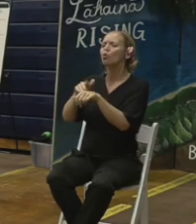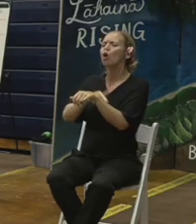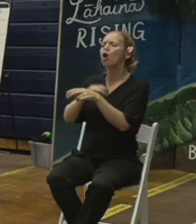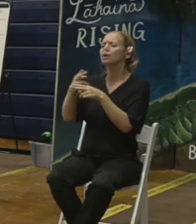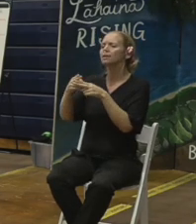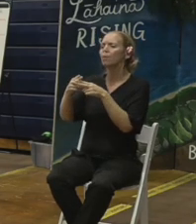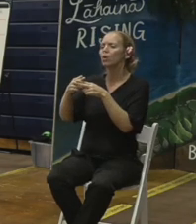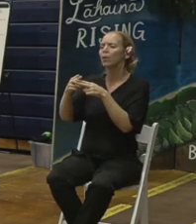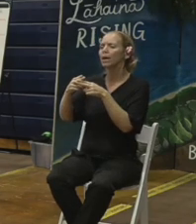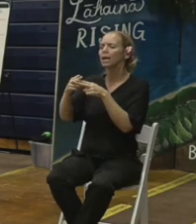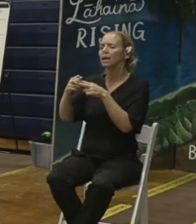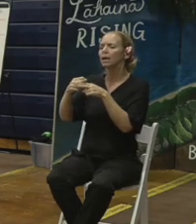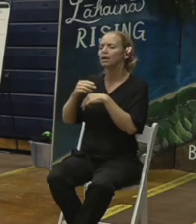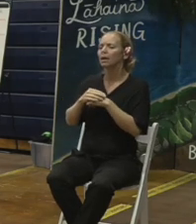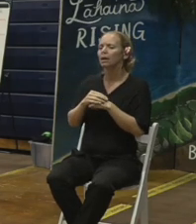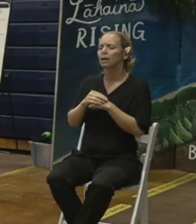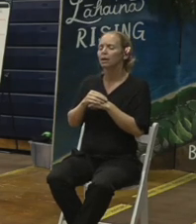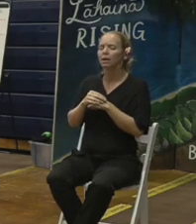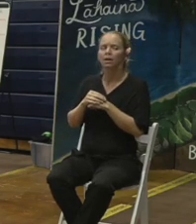we anticipate that